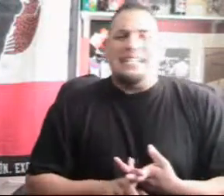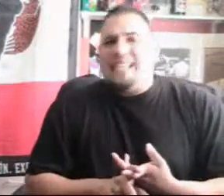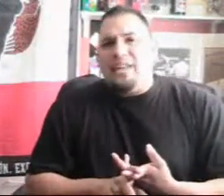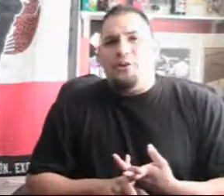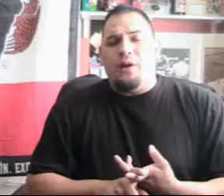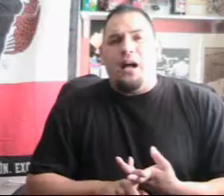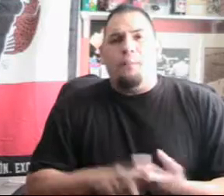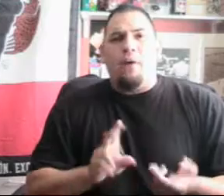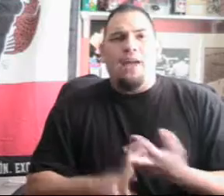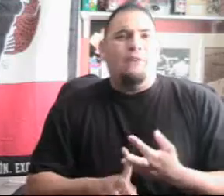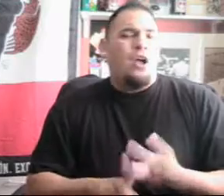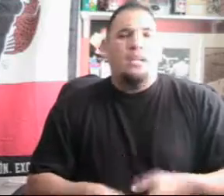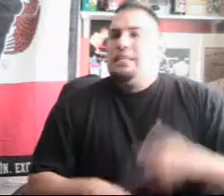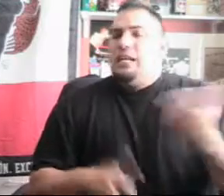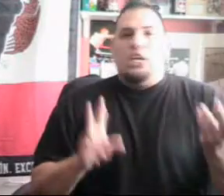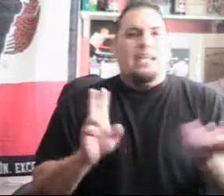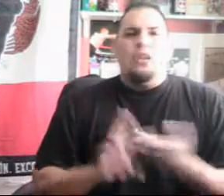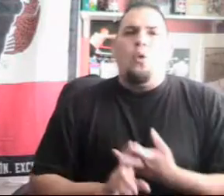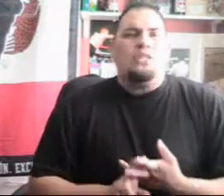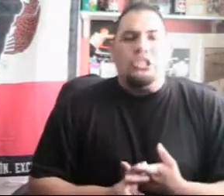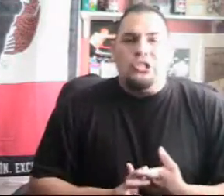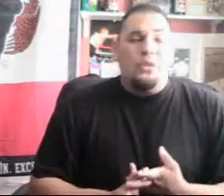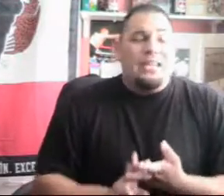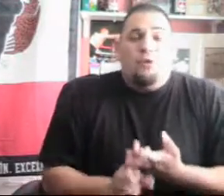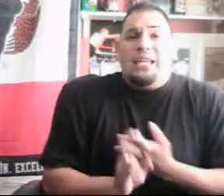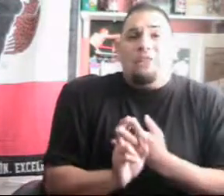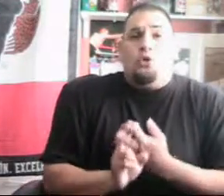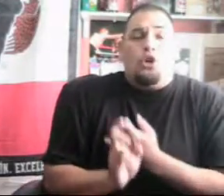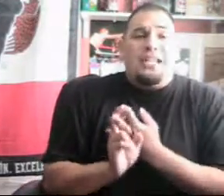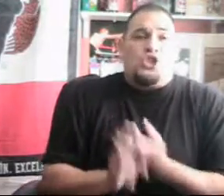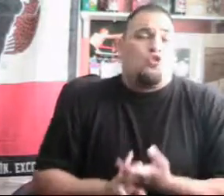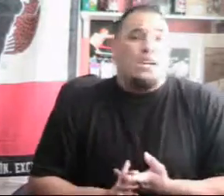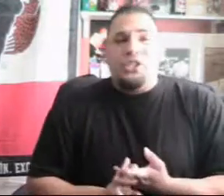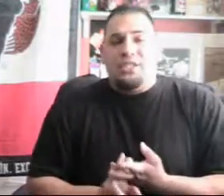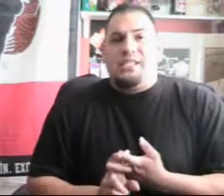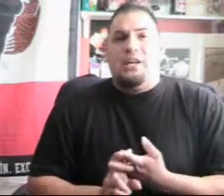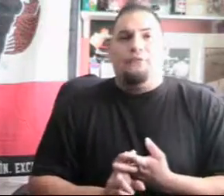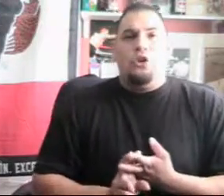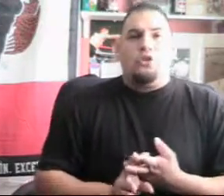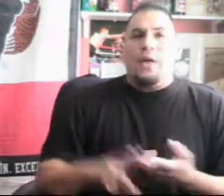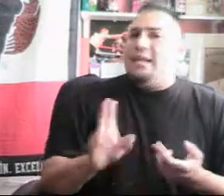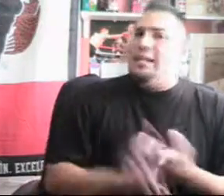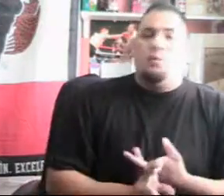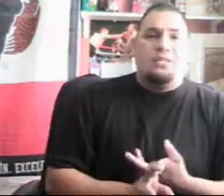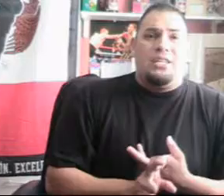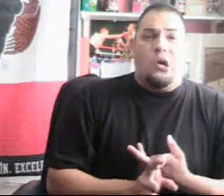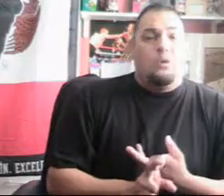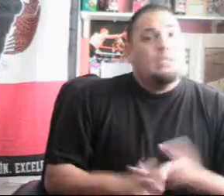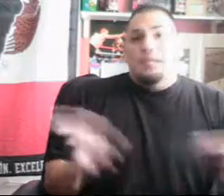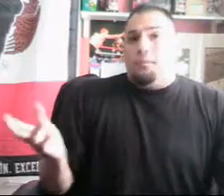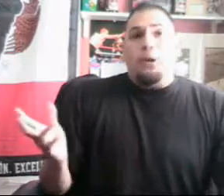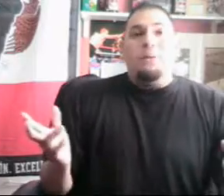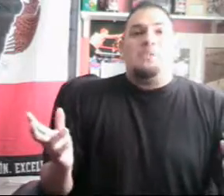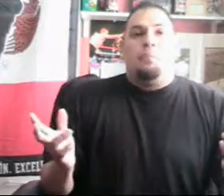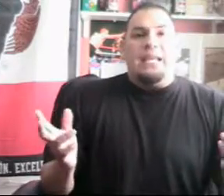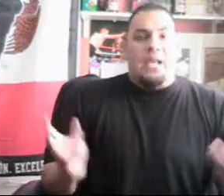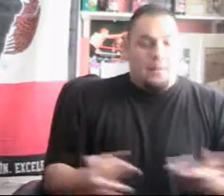contender, Brian Vera, he didn't know what to do. Didn't really give him good instructions and stuff, you know. So, Andy Lee was, you know, pretty much beaten up.